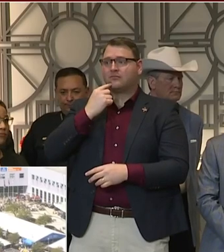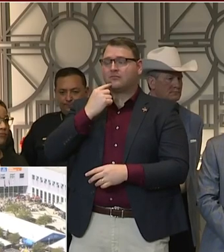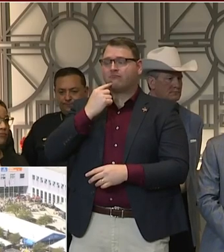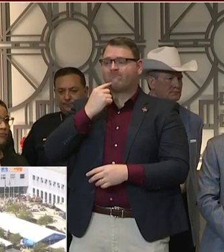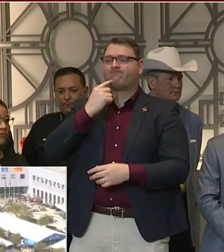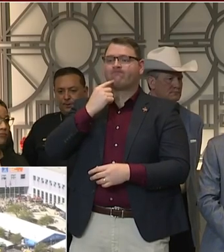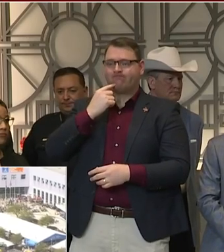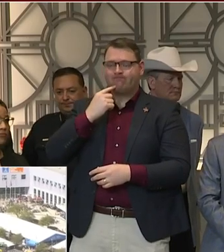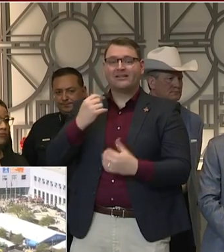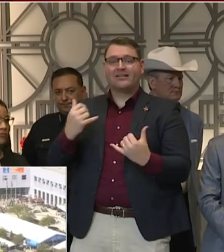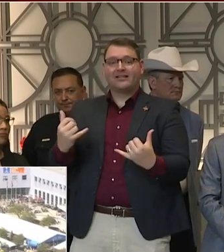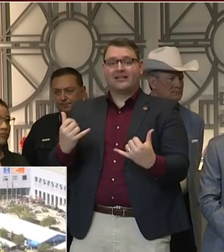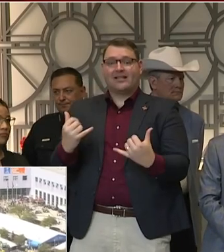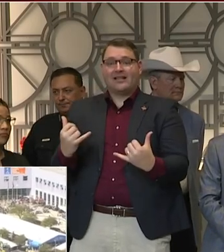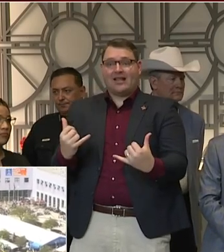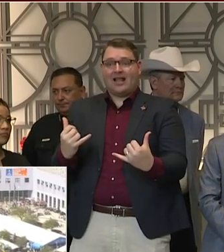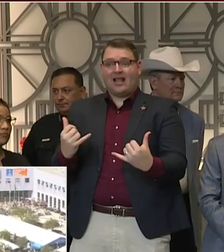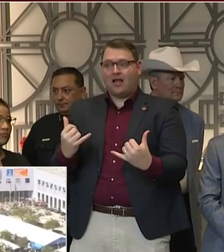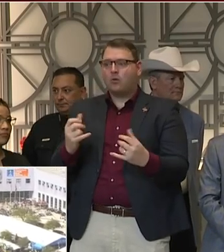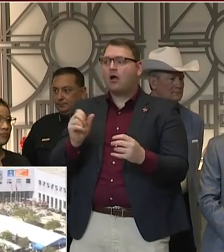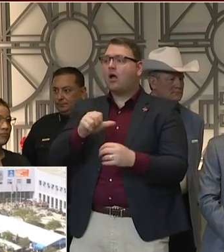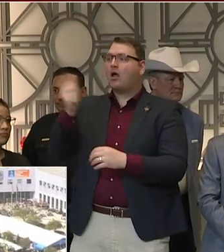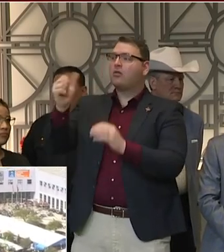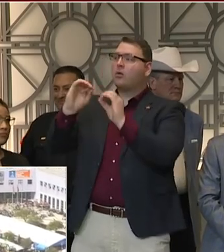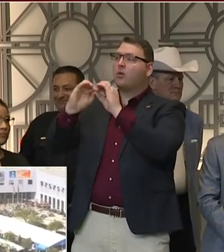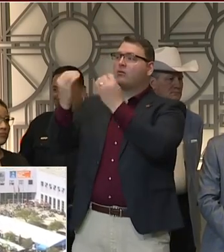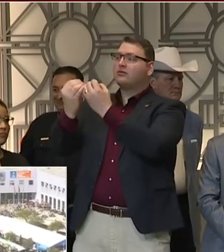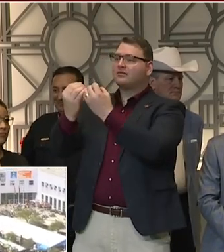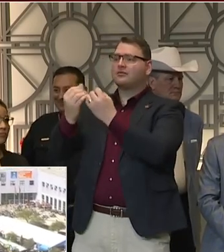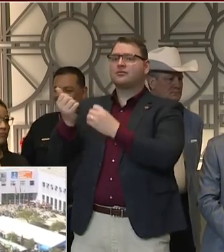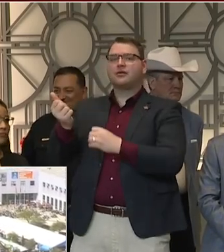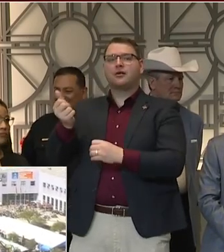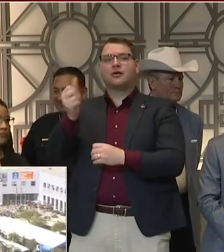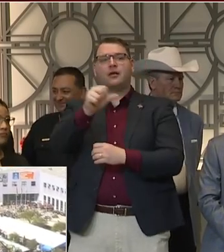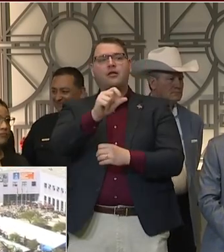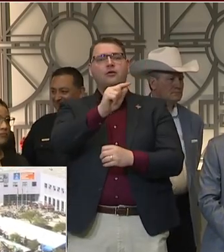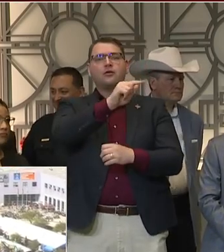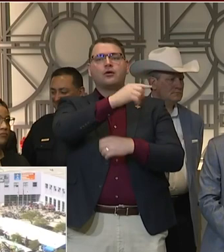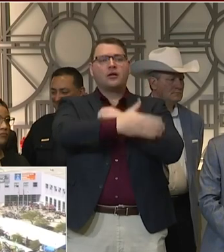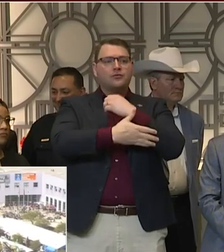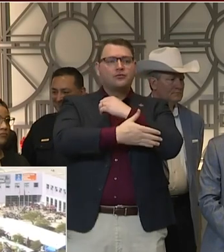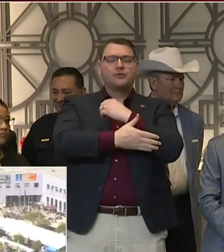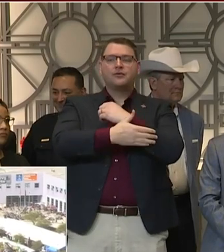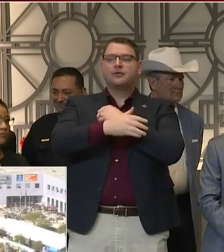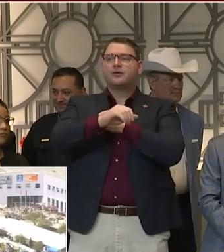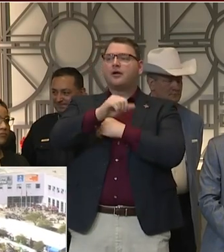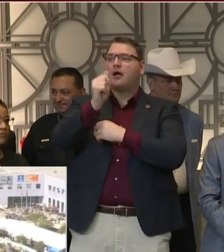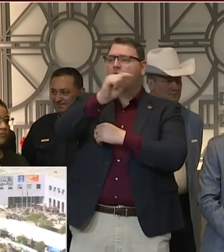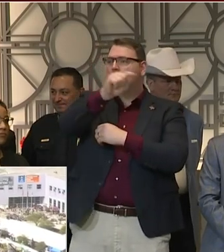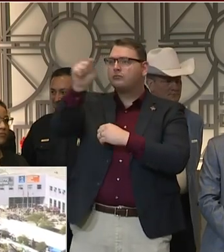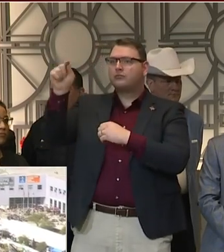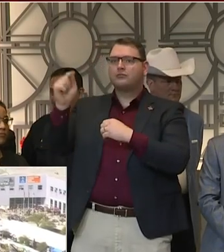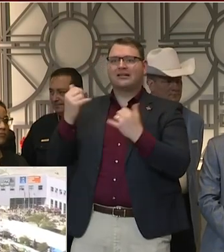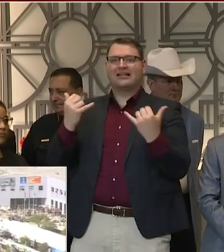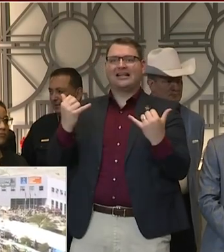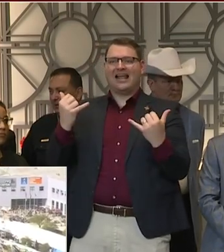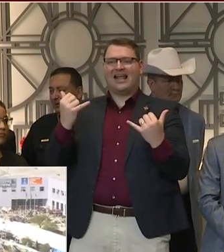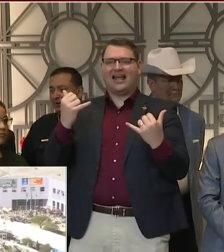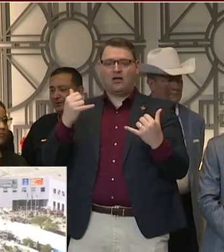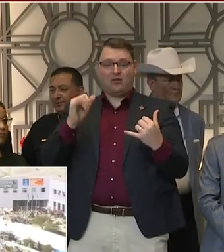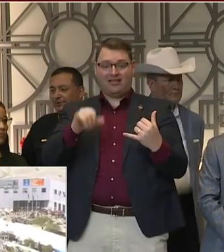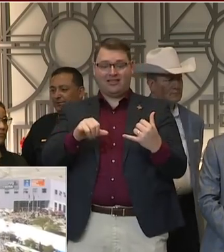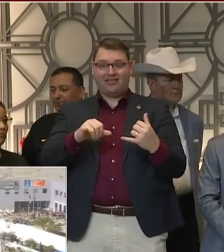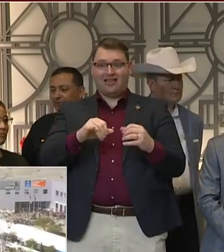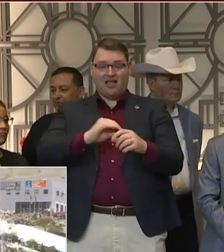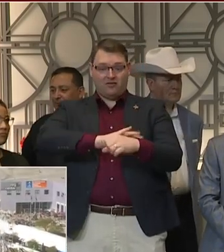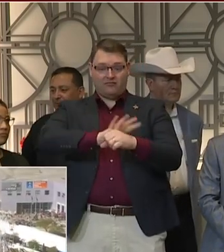COVID-19 across the globe. And think it's very important for us to continue to emphasize what we've been emphasizing throughout, which is